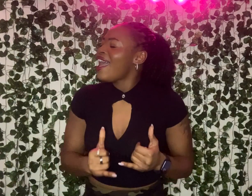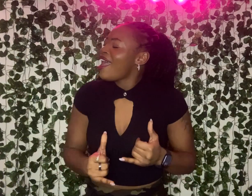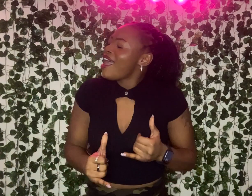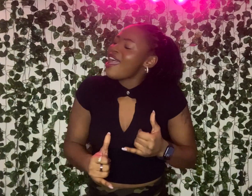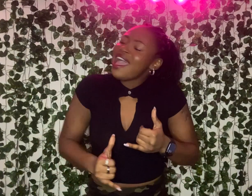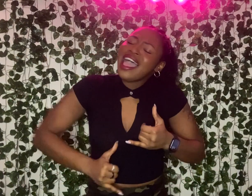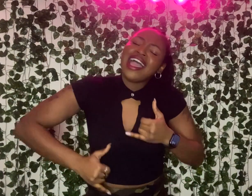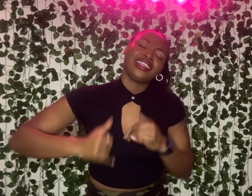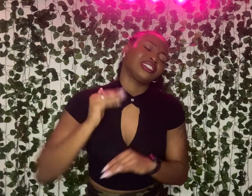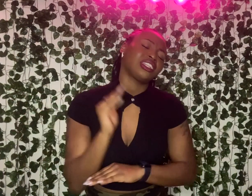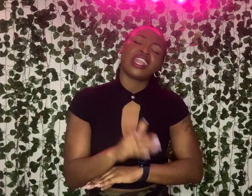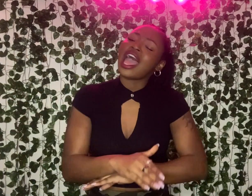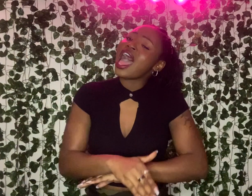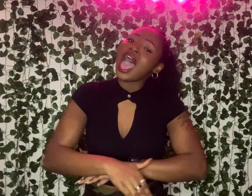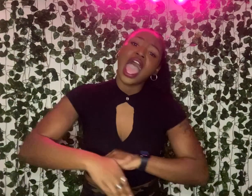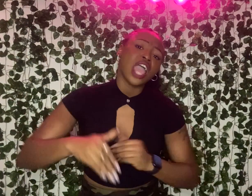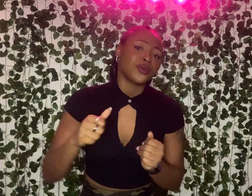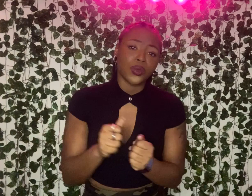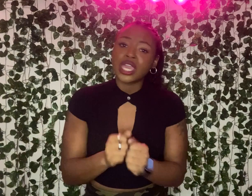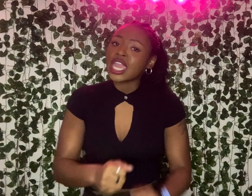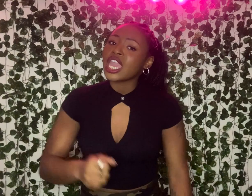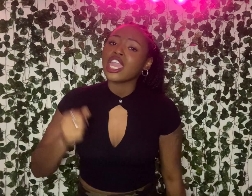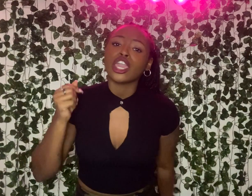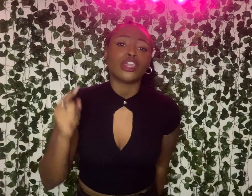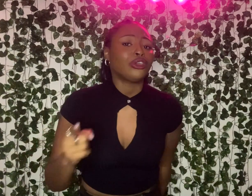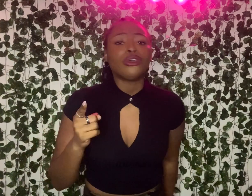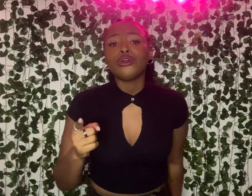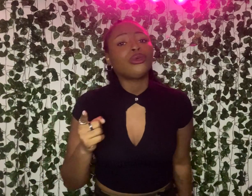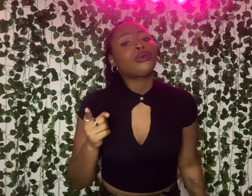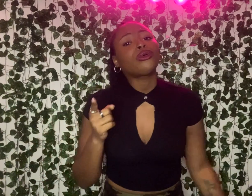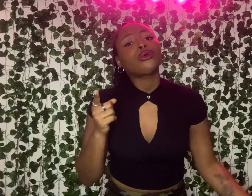last night with you.